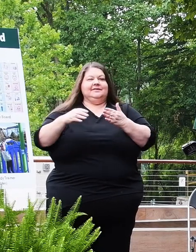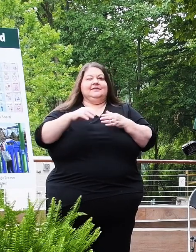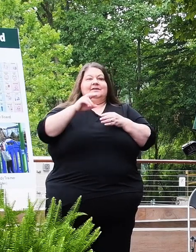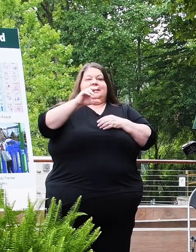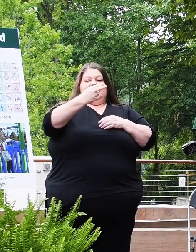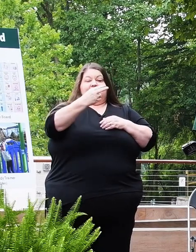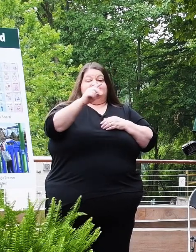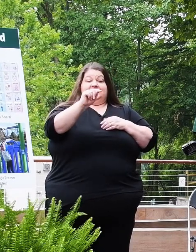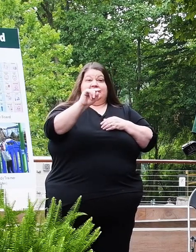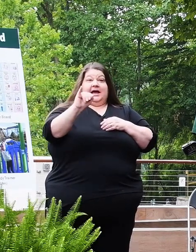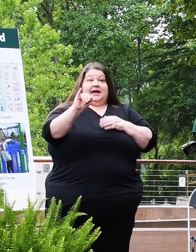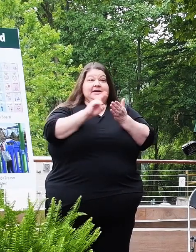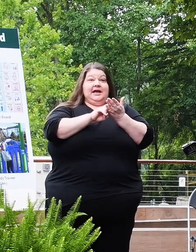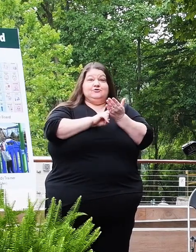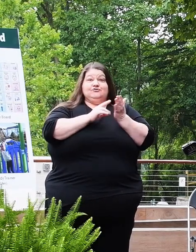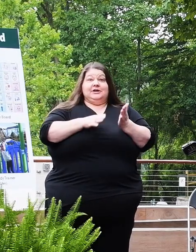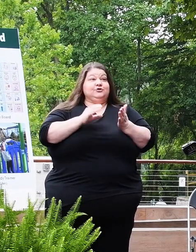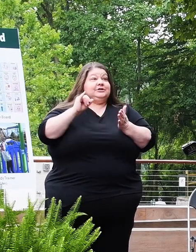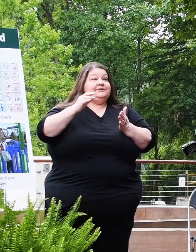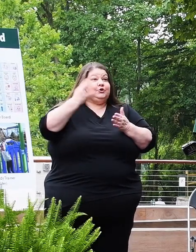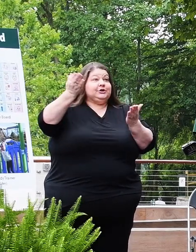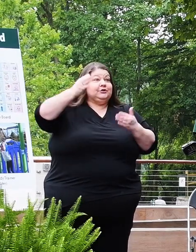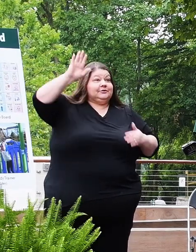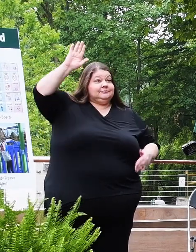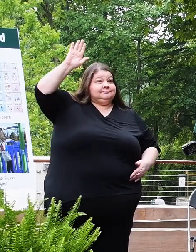HCI contractors. If you're here, raise your hands, please.